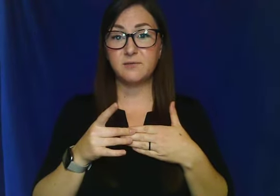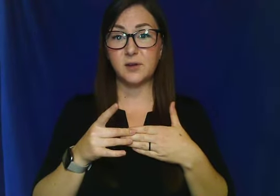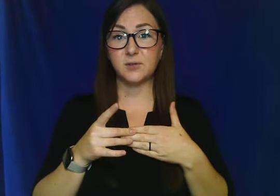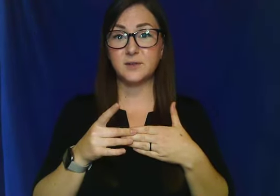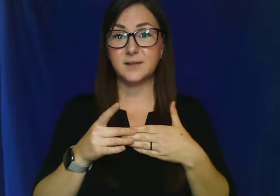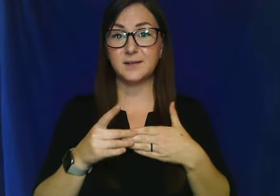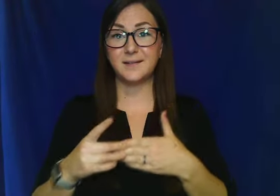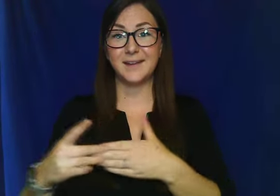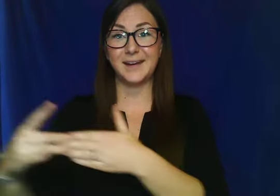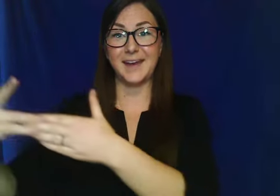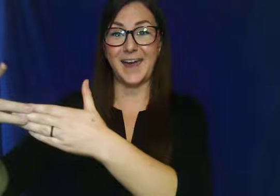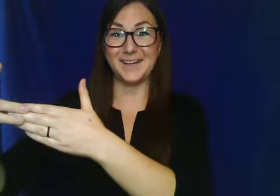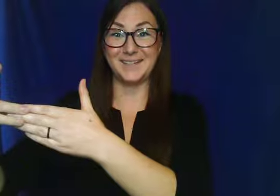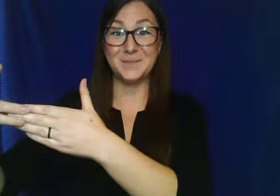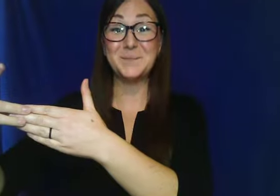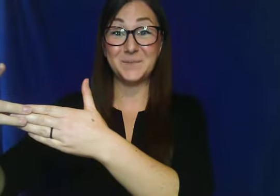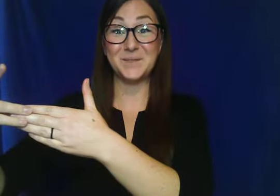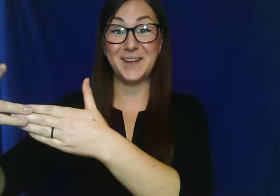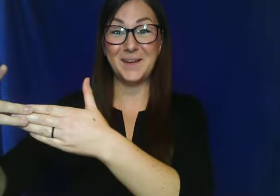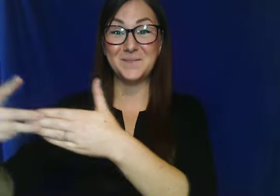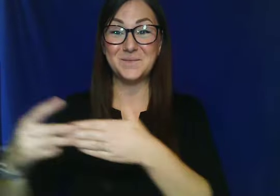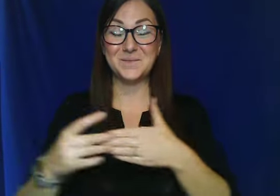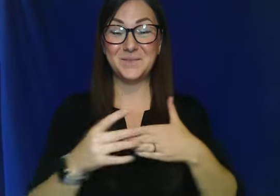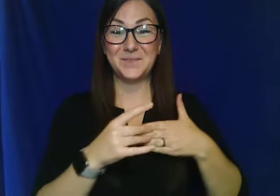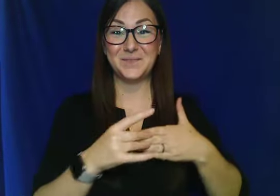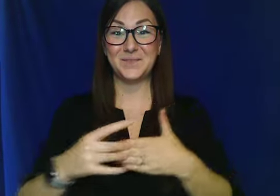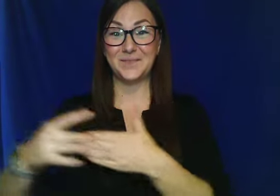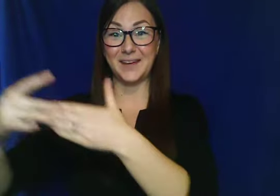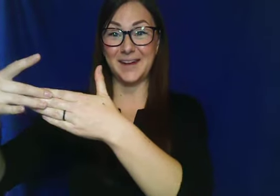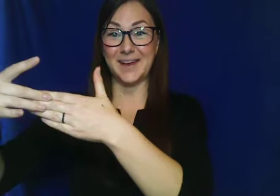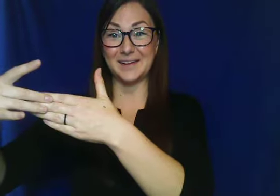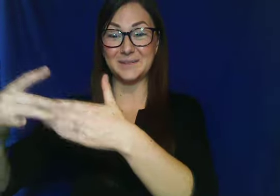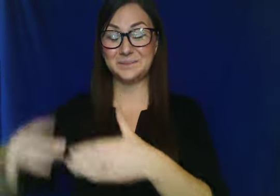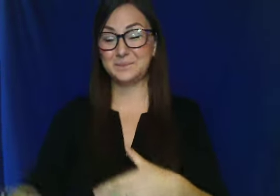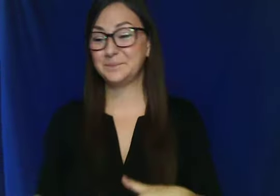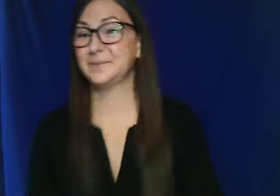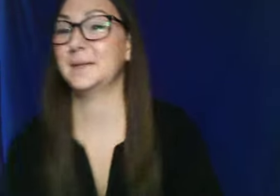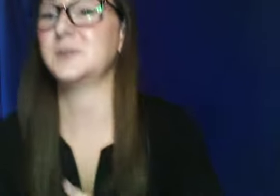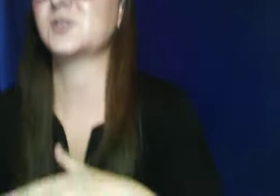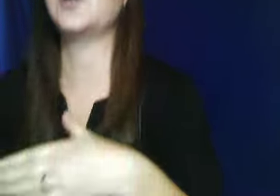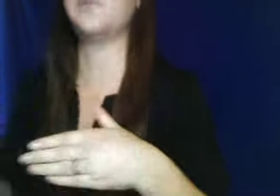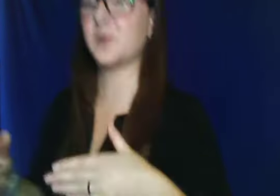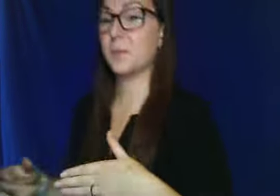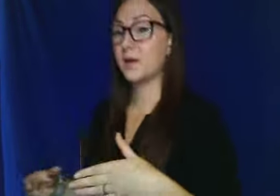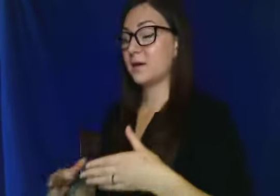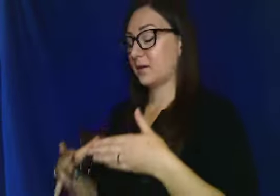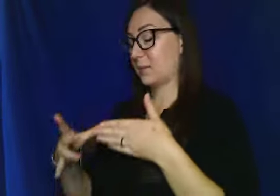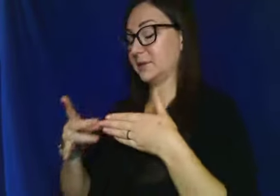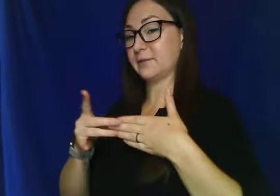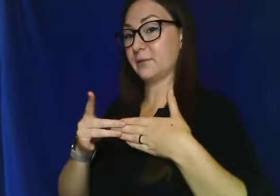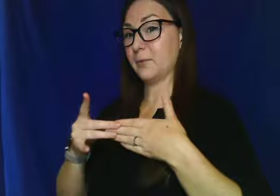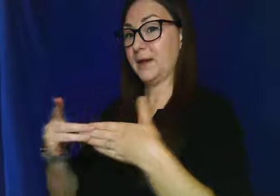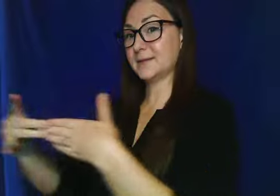fingers and I guide. Okay? And I guide. Let me show you from a couple different ways.